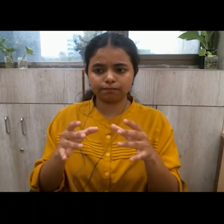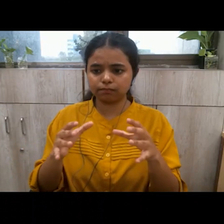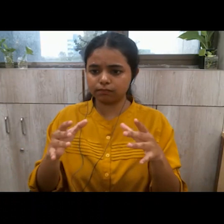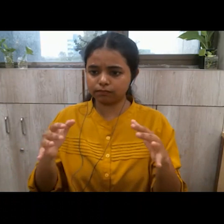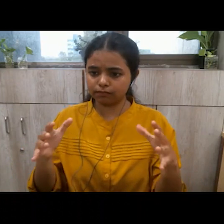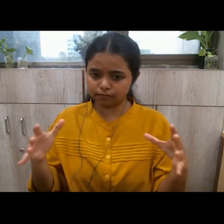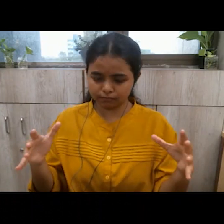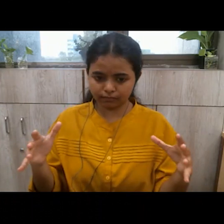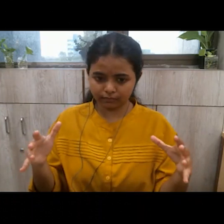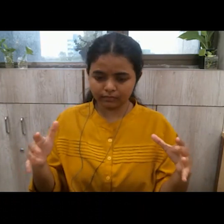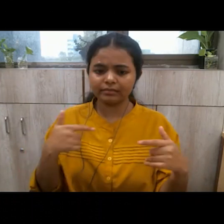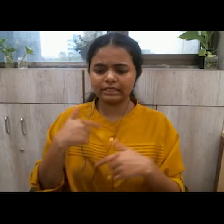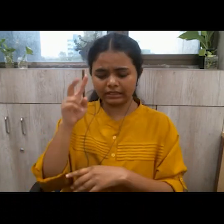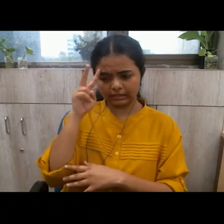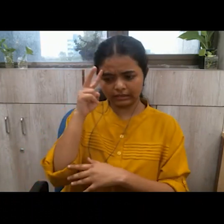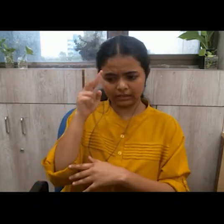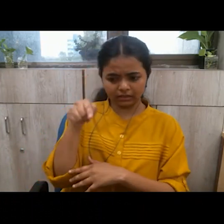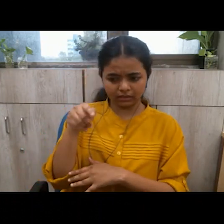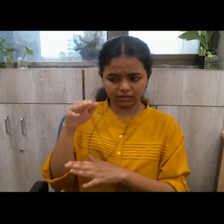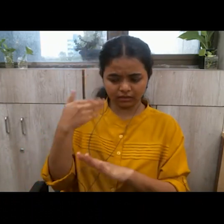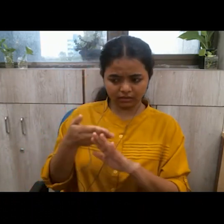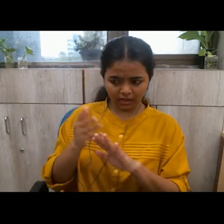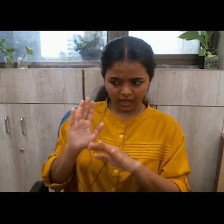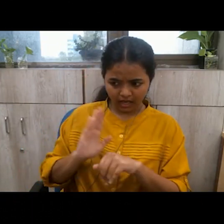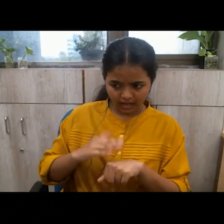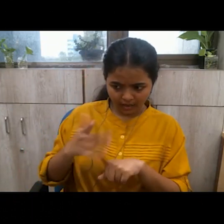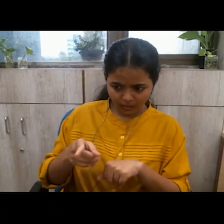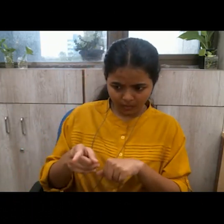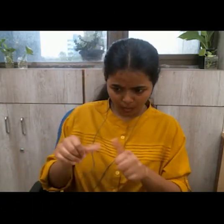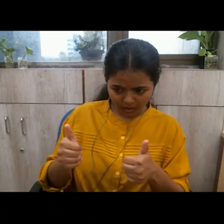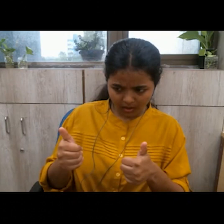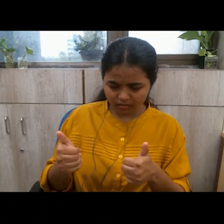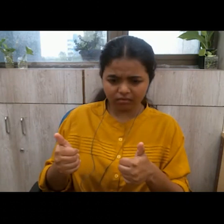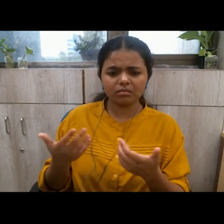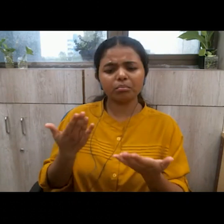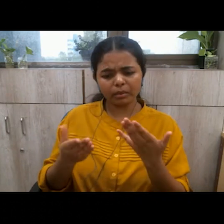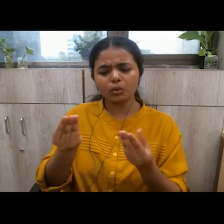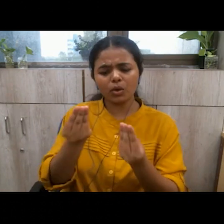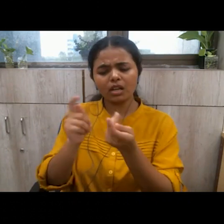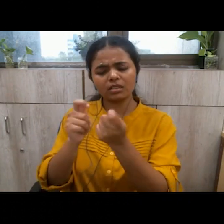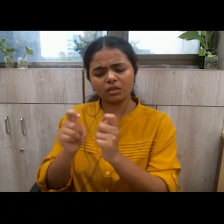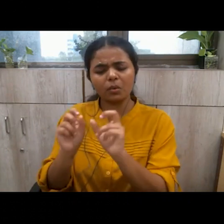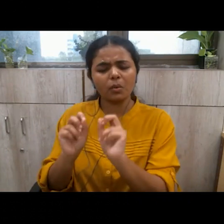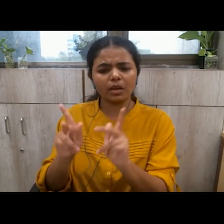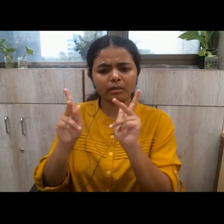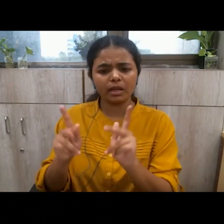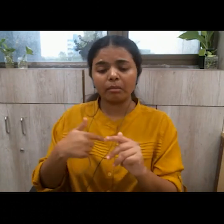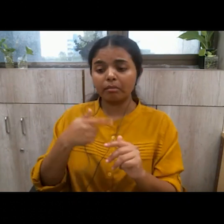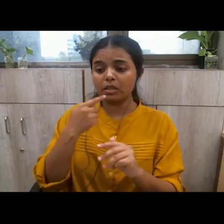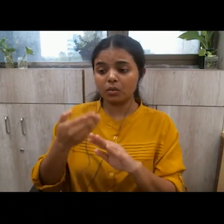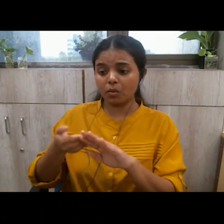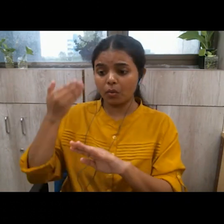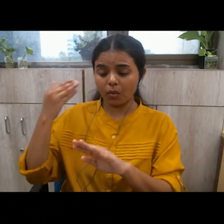so we should not be doubting things which have been working for us yes corrections can be made but we cannot